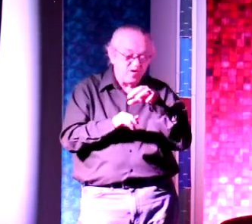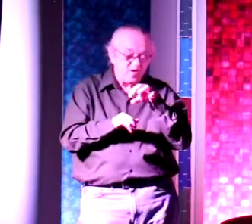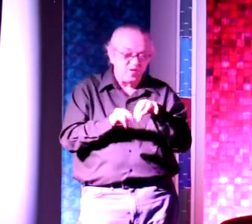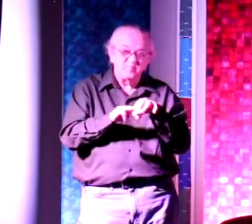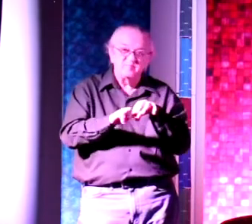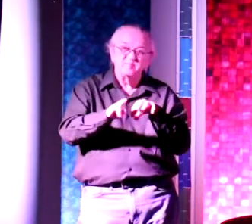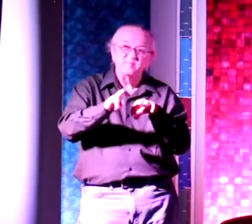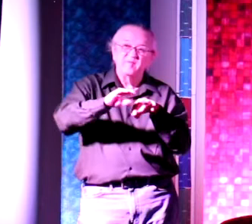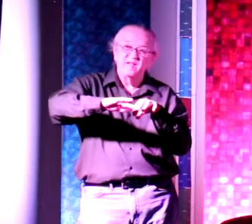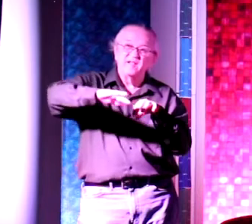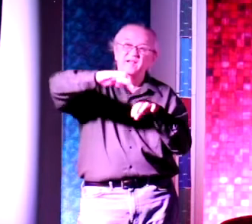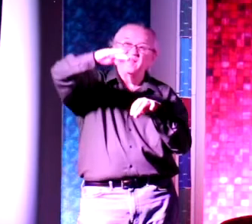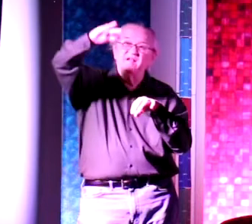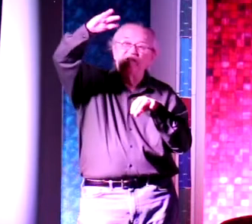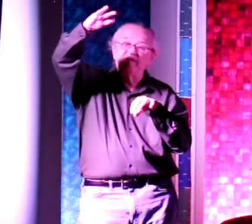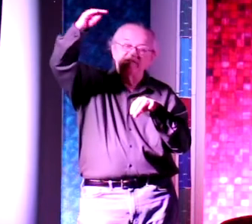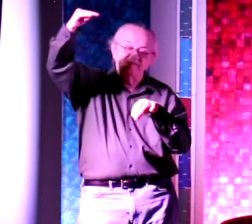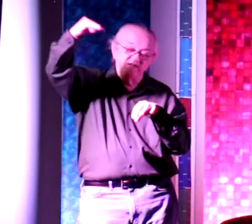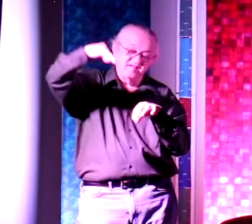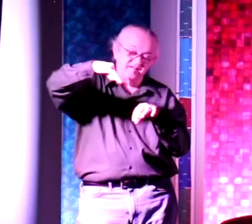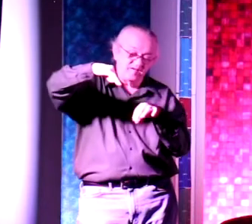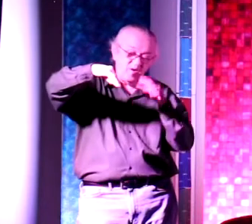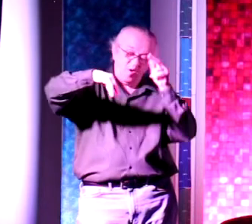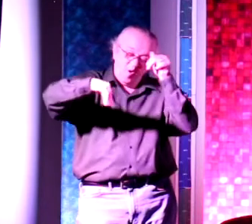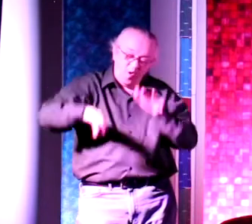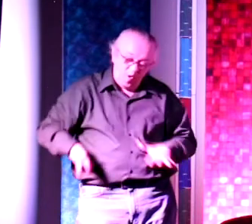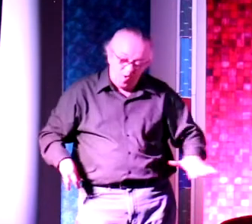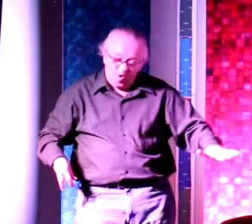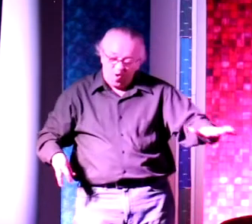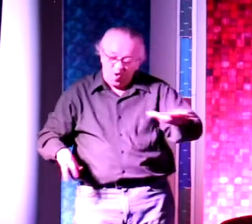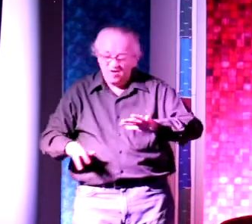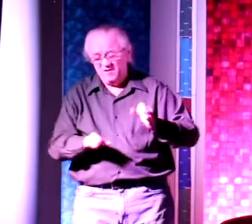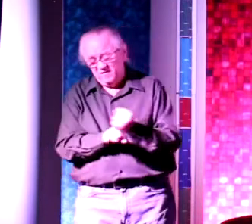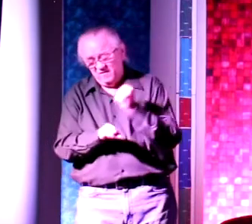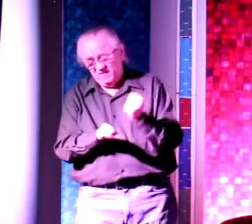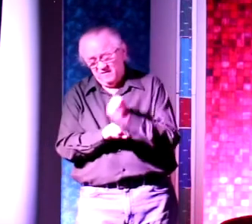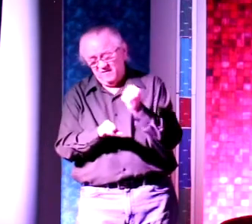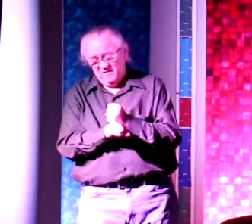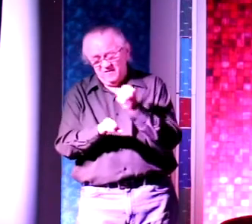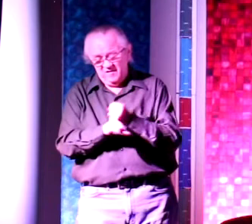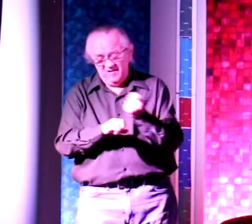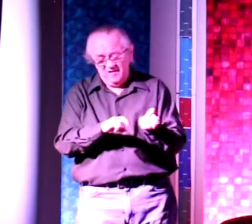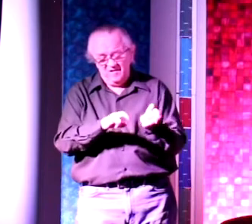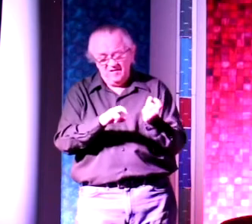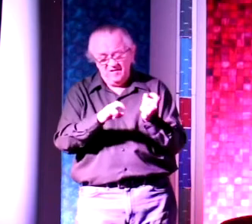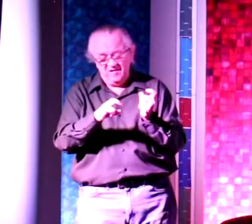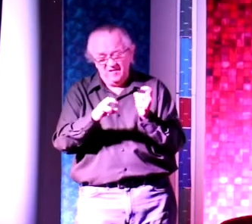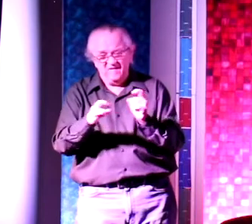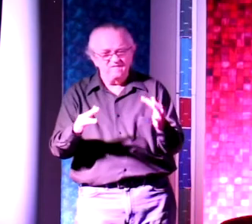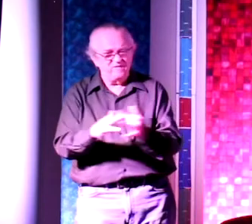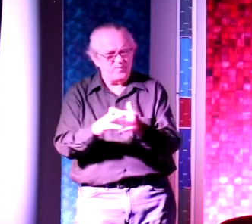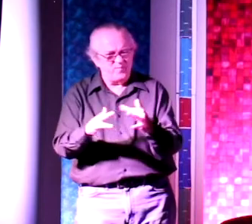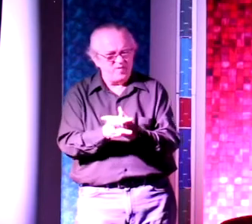pasture where the football field was today. An old Cruiser lived for eight more years,